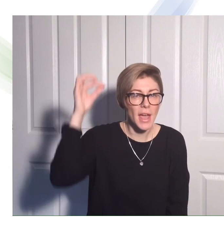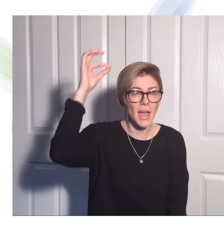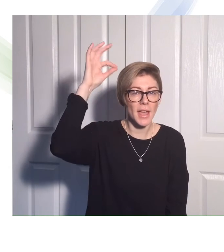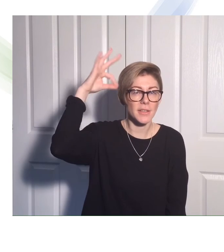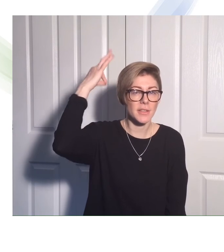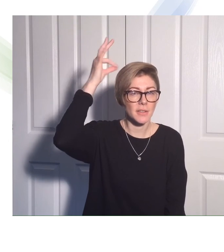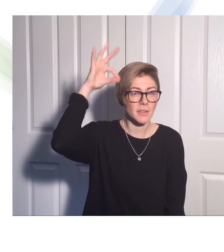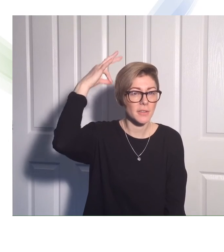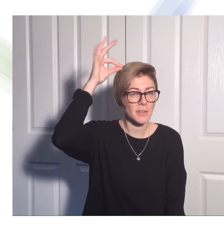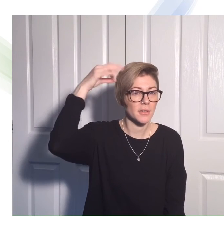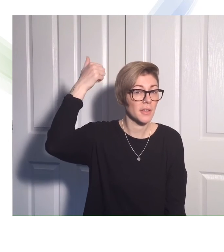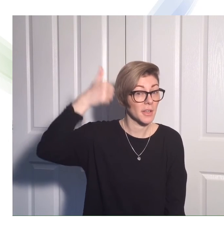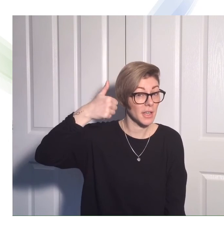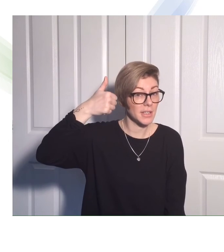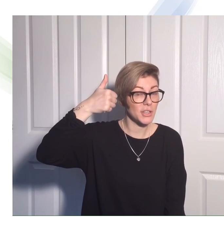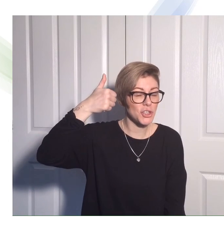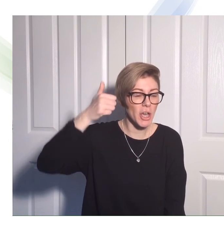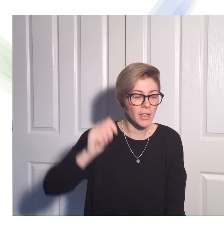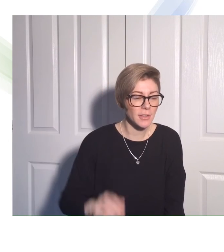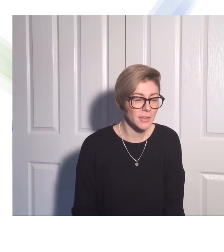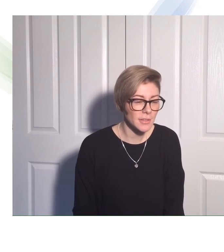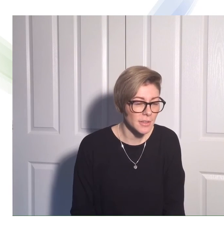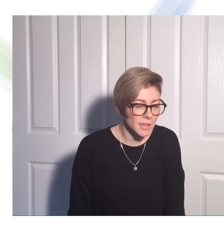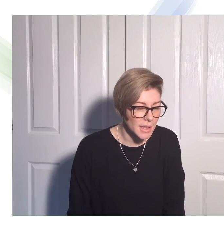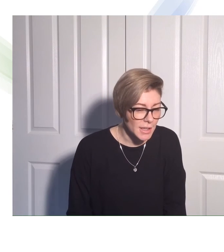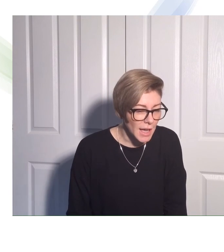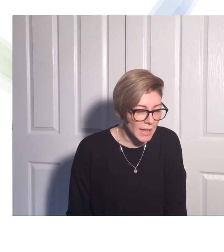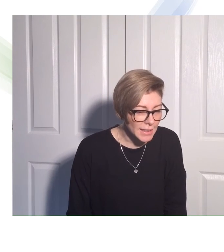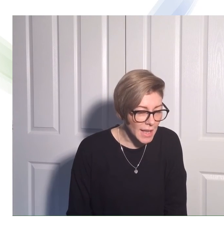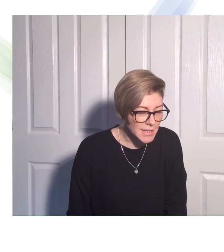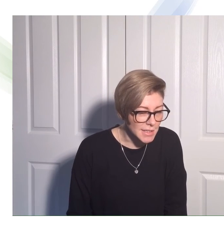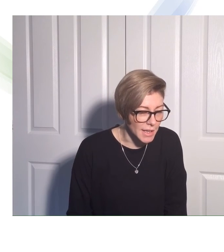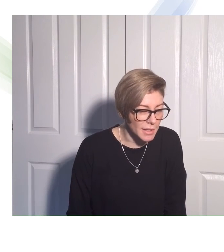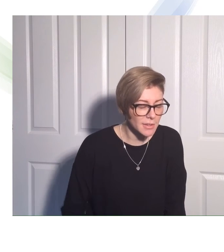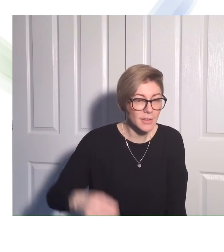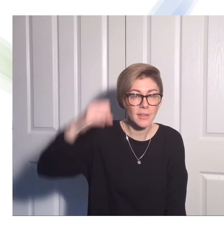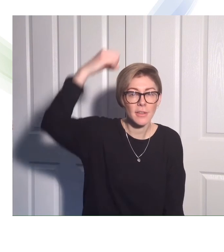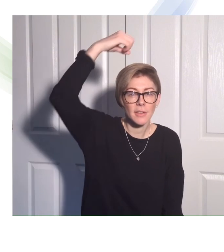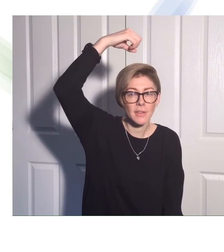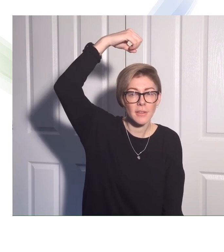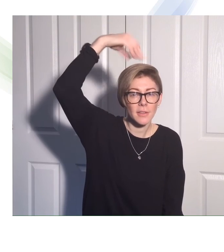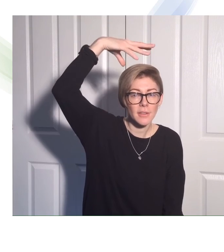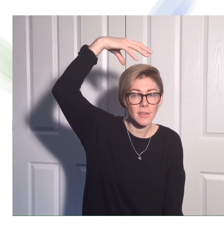There's conditioner. And lastly,